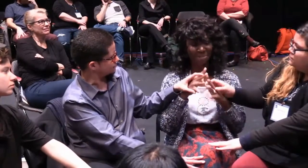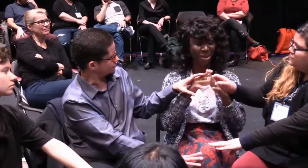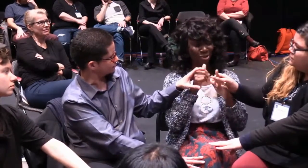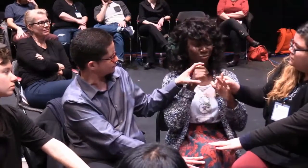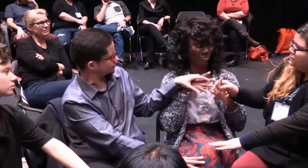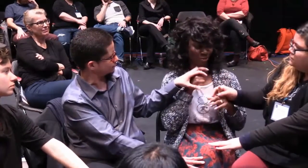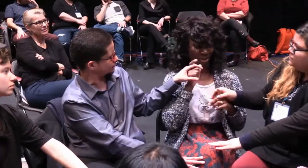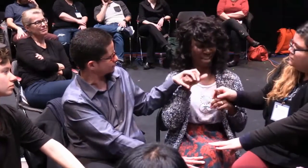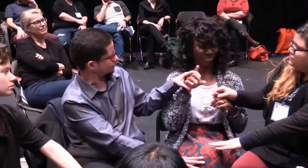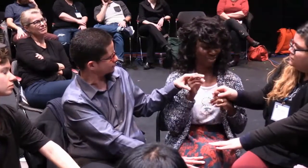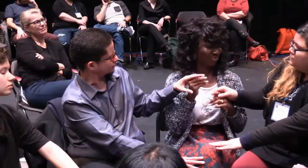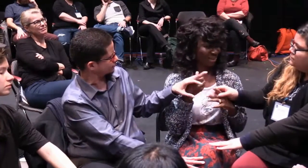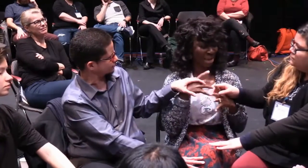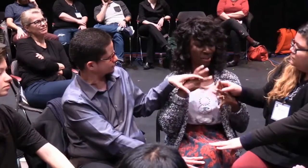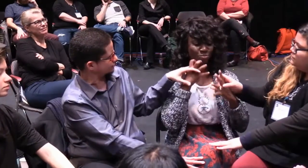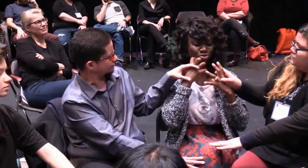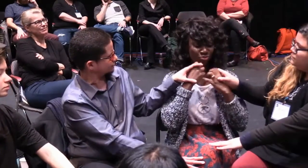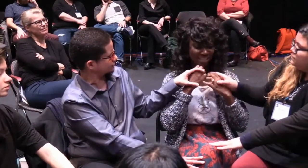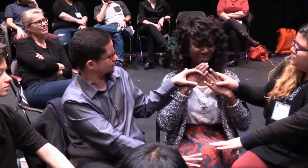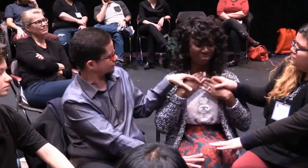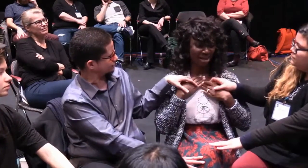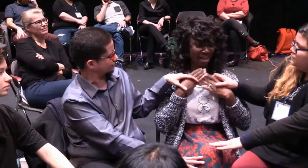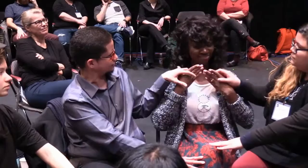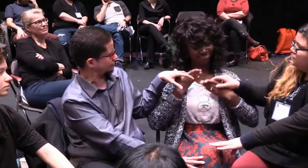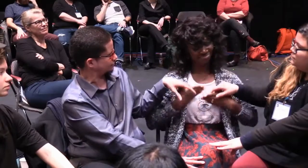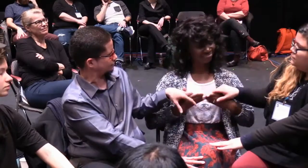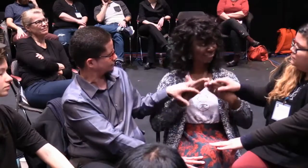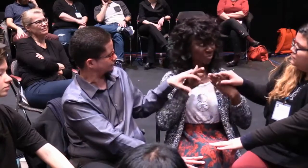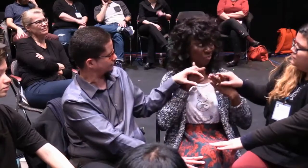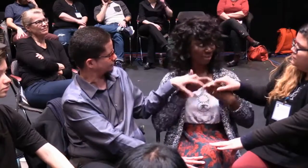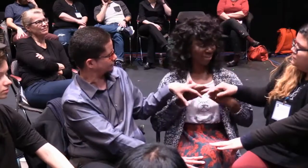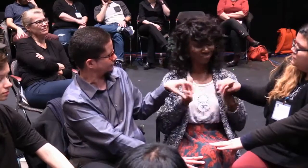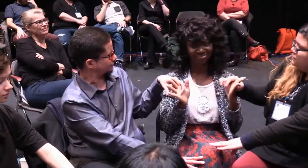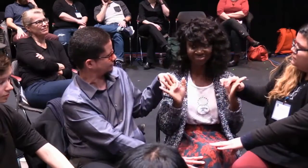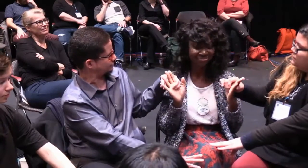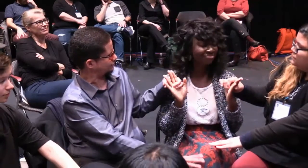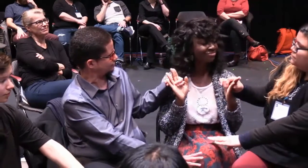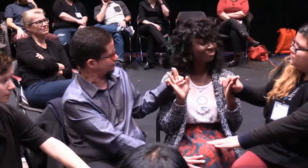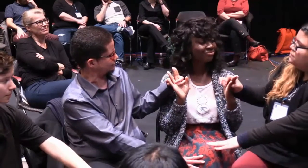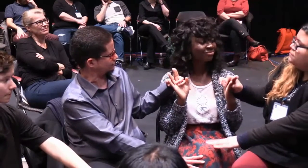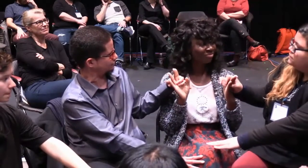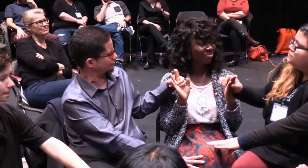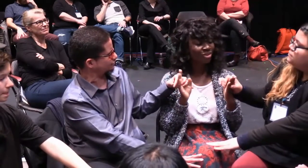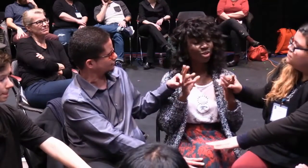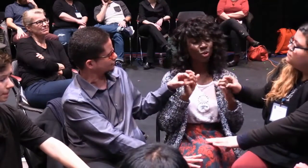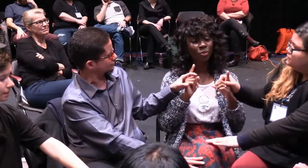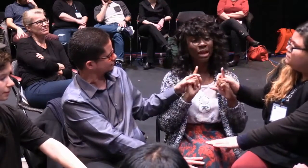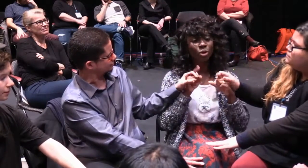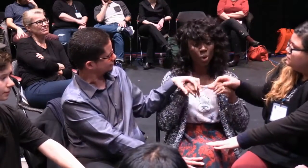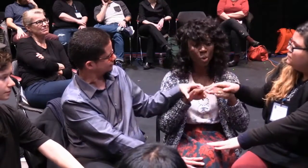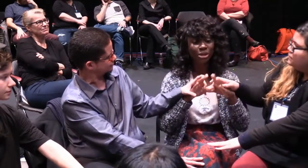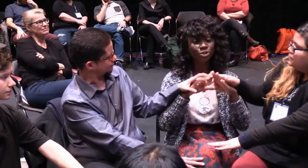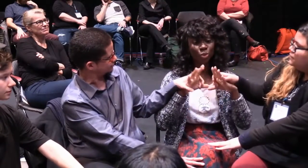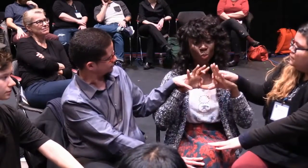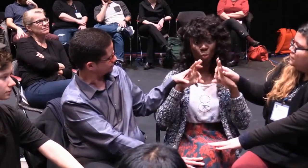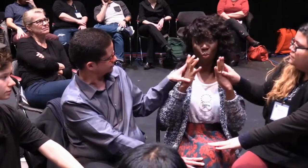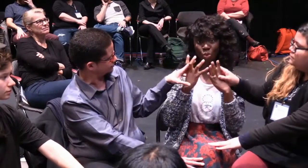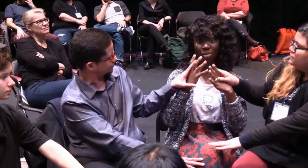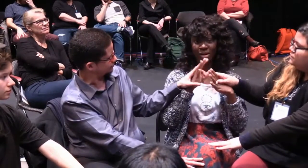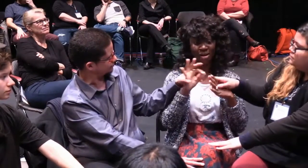people. I don't have to tell people what that means. I know who I am. And I know what it means to me. And how